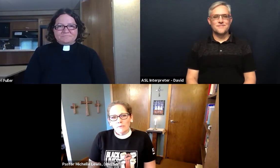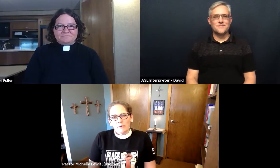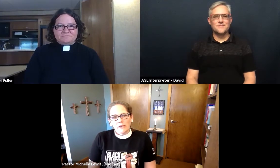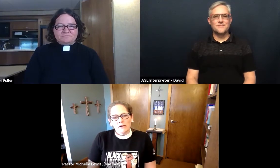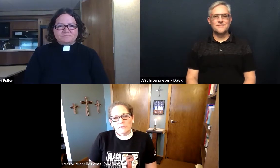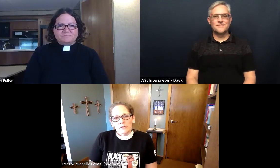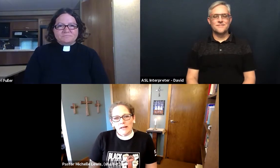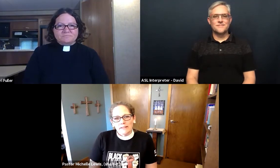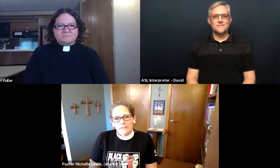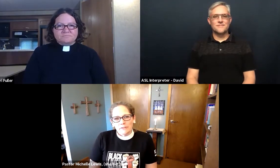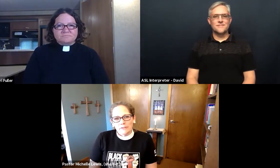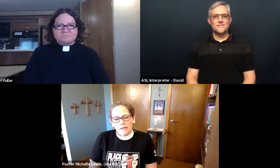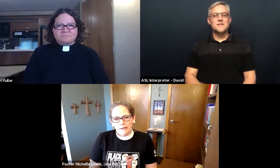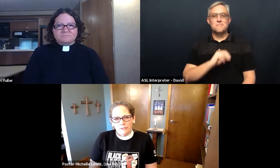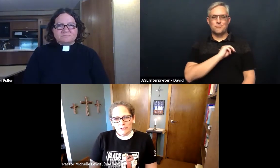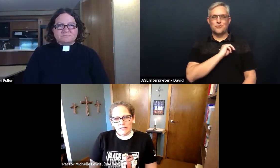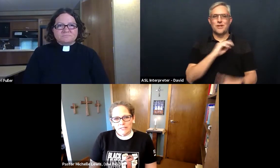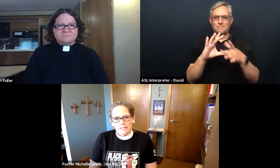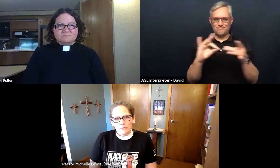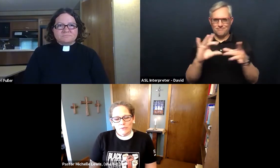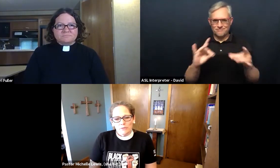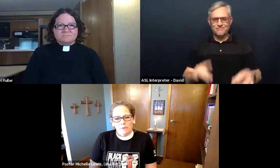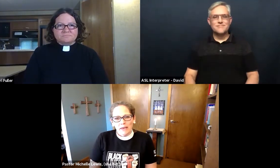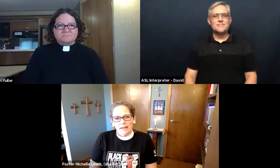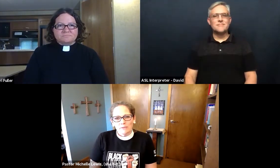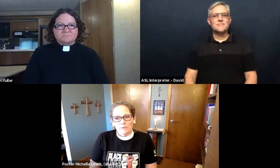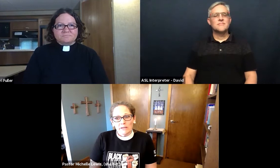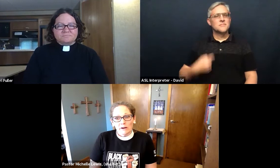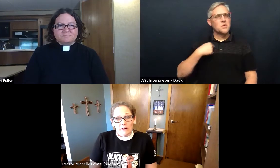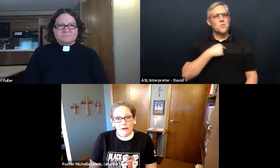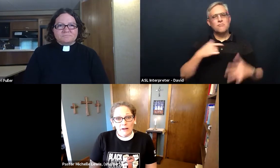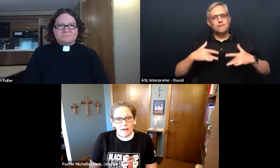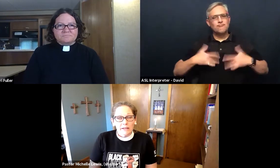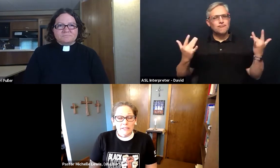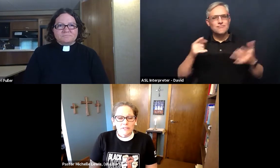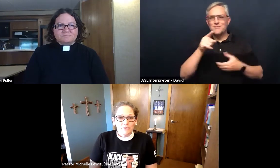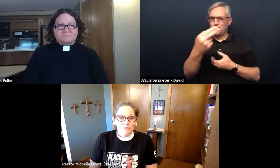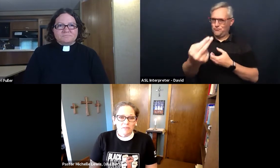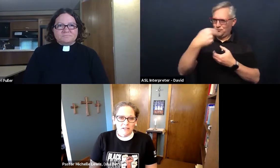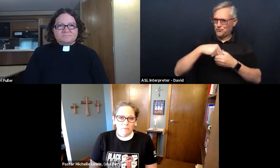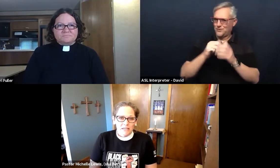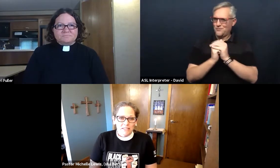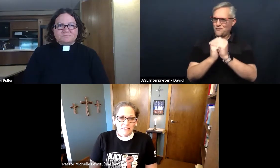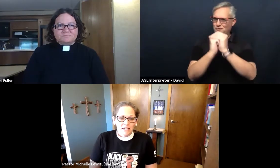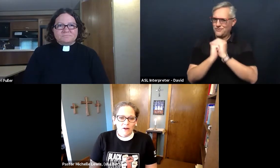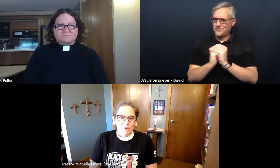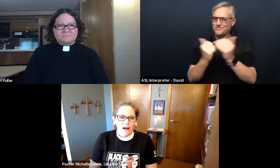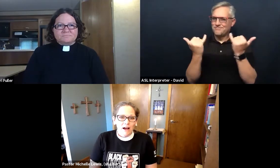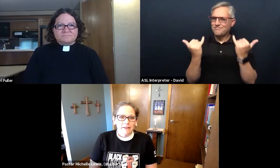We are so glad that you have joined us in worship, and we continue to be amazed at how God